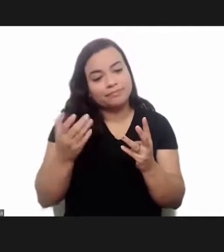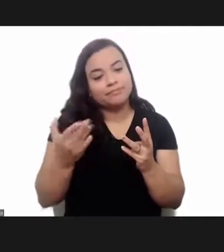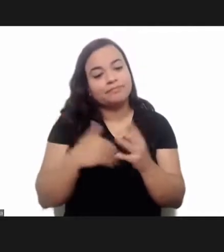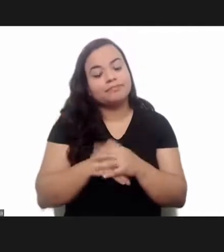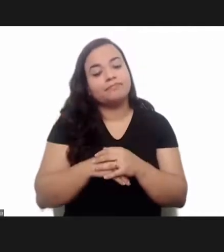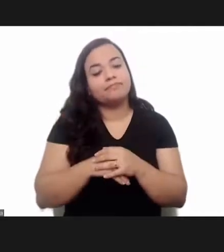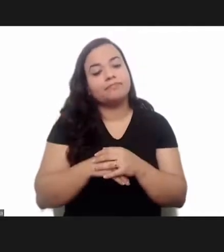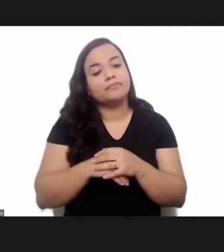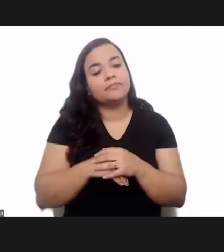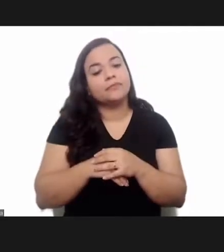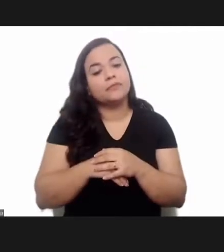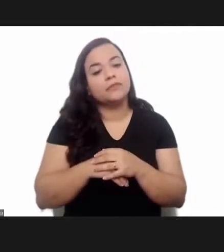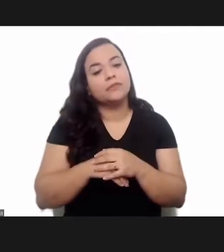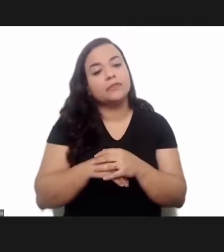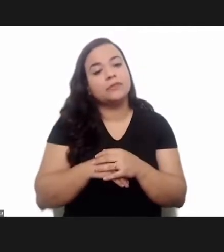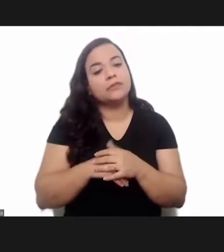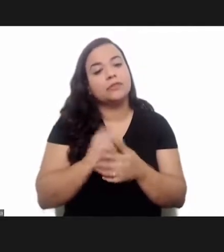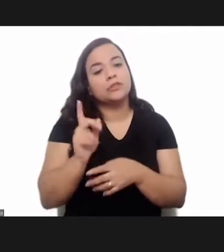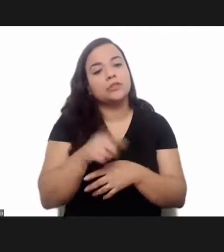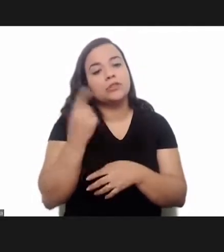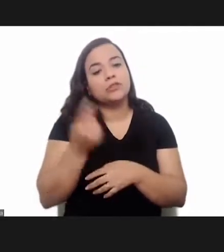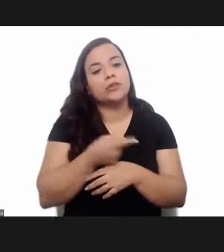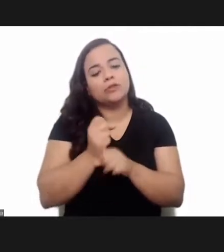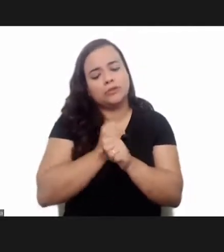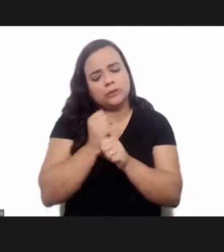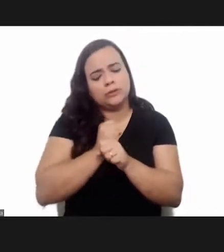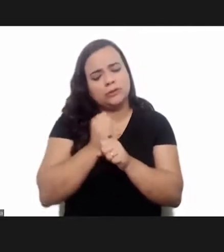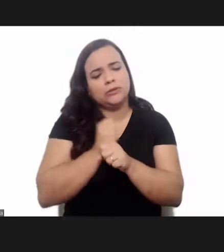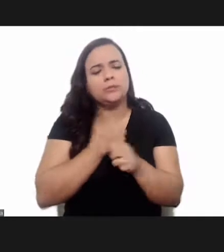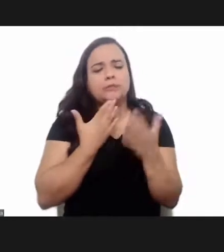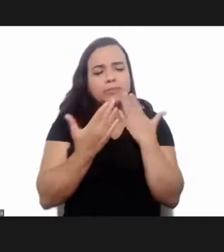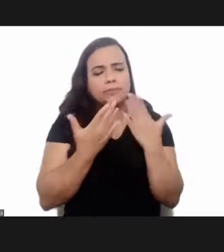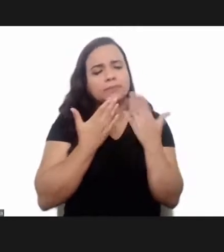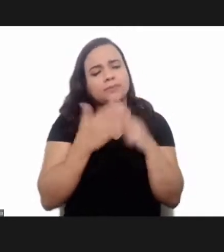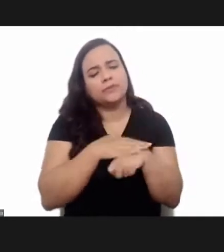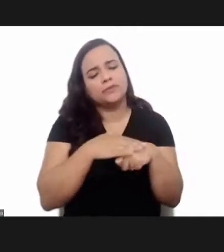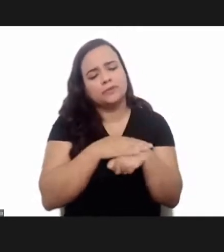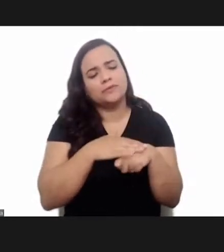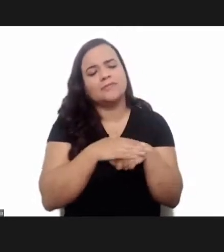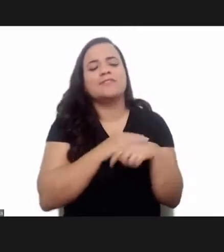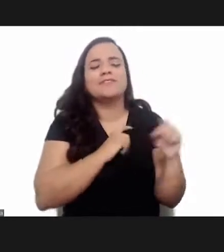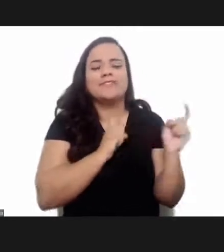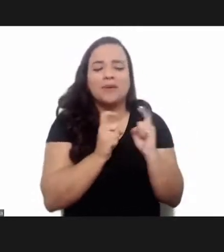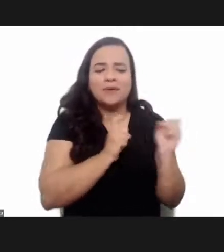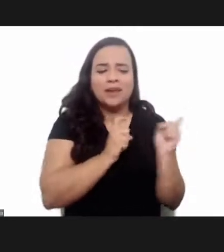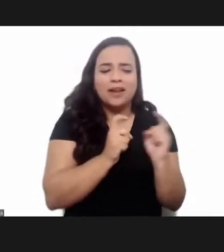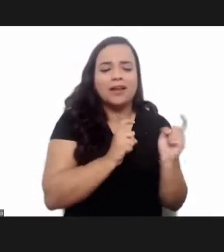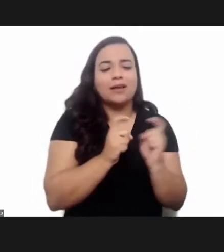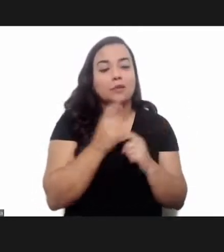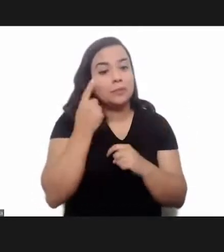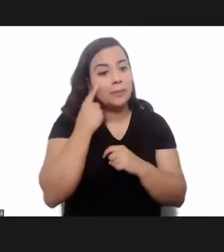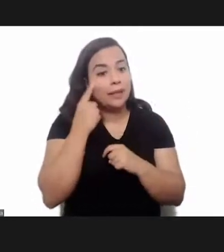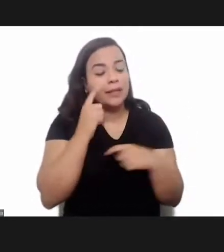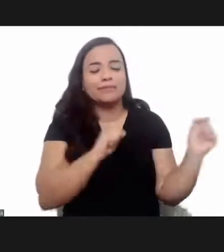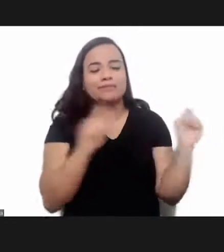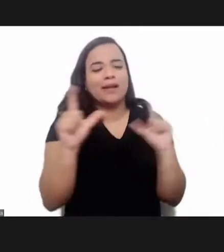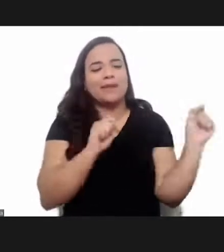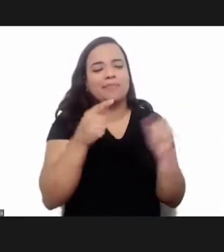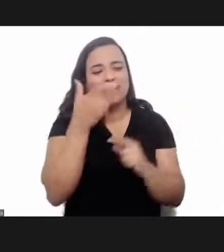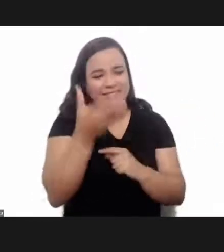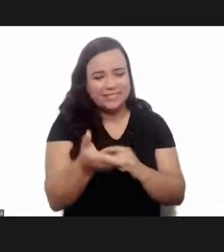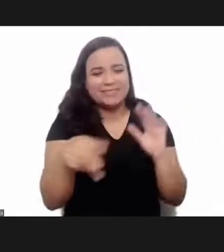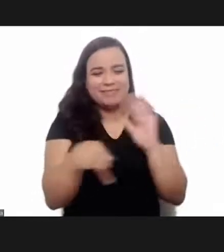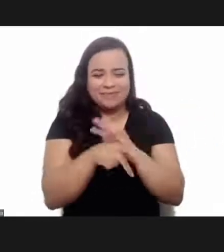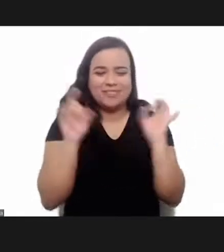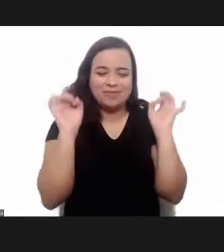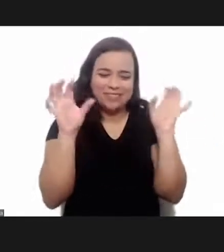who unfortunately passed away from kofiid last year we had a lot of conversations a lot of meetings to deal with this